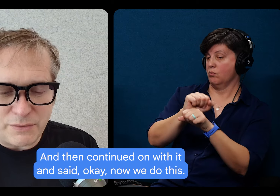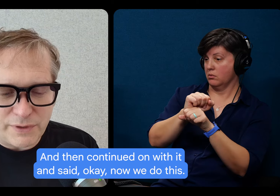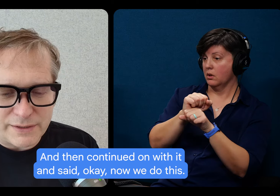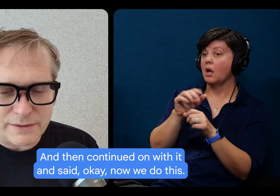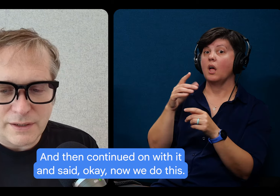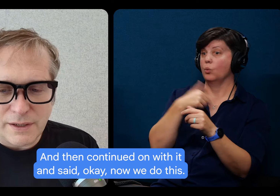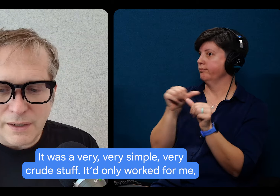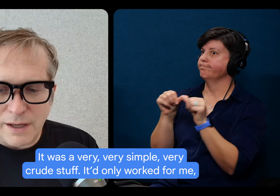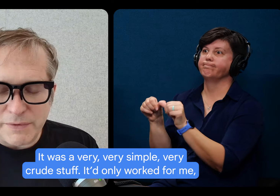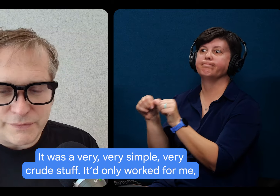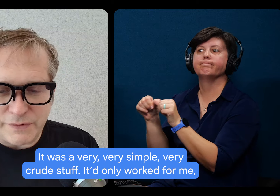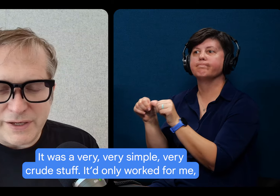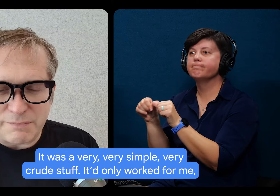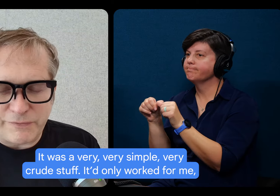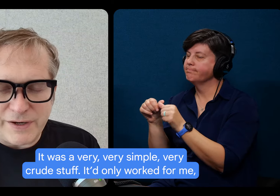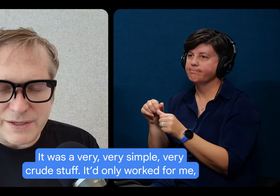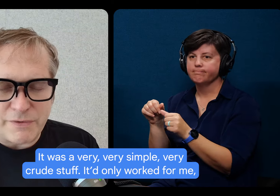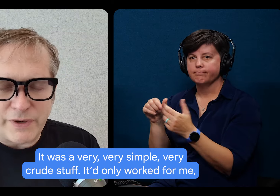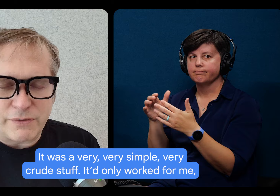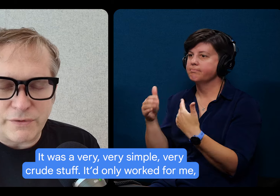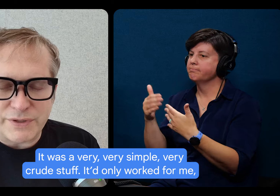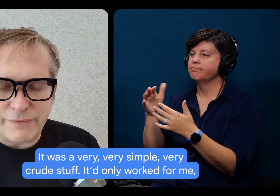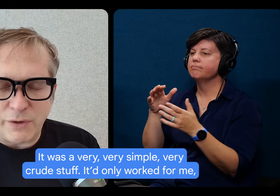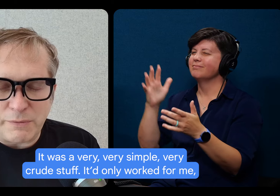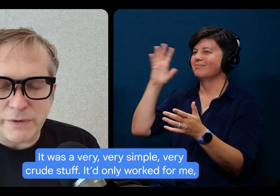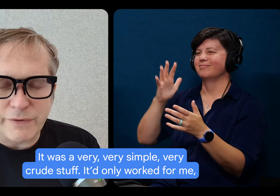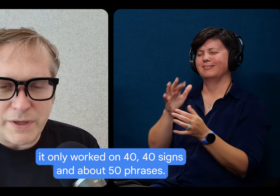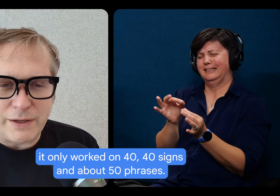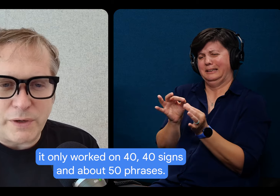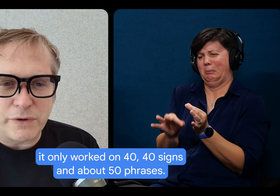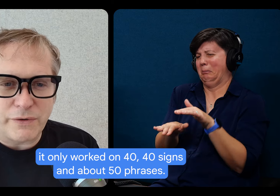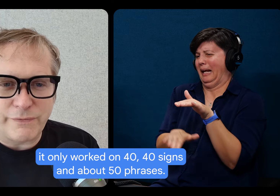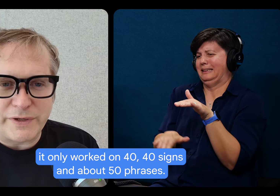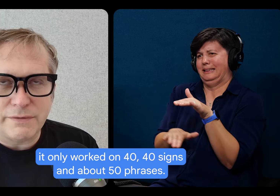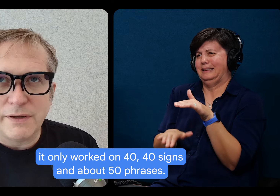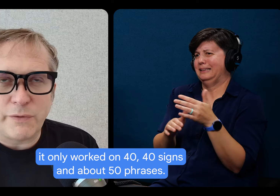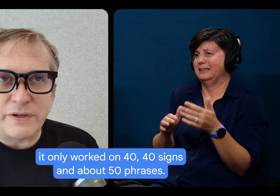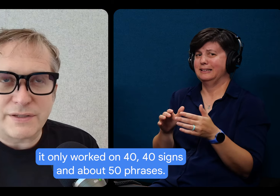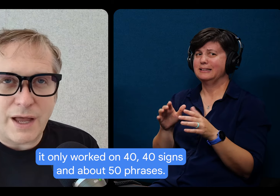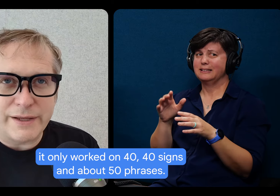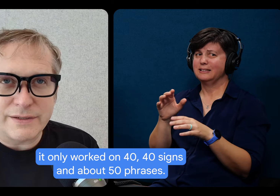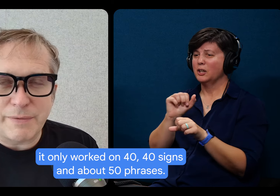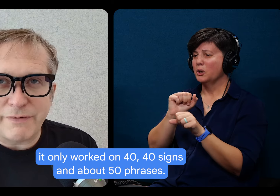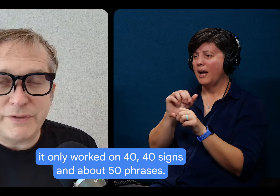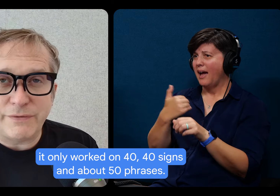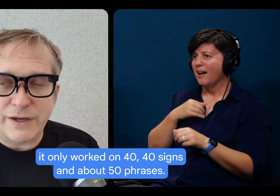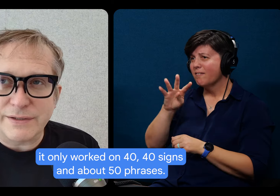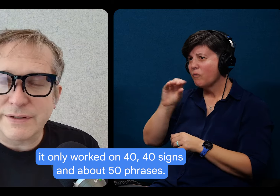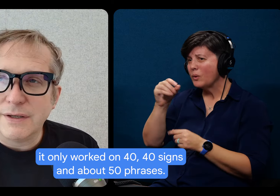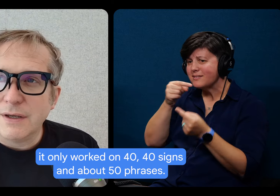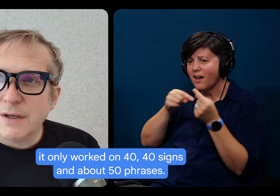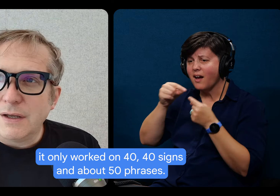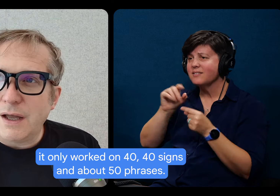now we do this. It was very, very simple, very crude stuff. It only worked for me. only worked on 40 signs and about 50